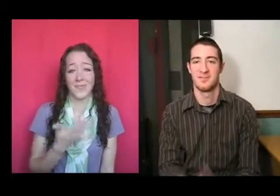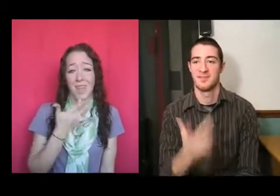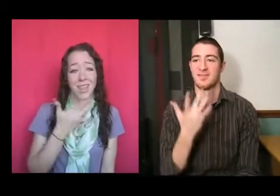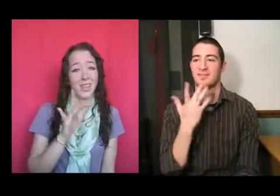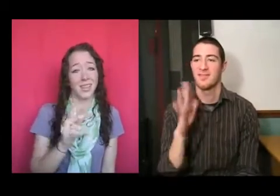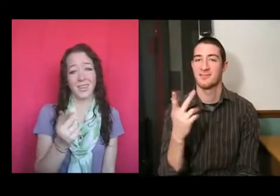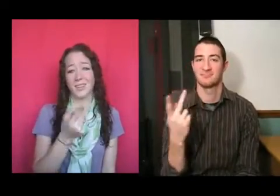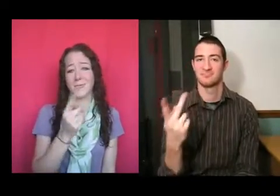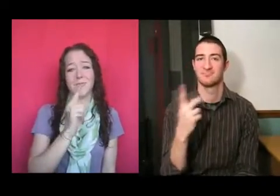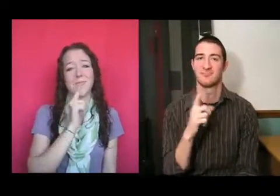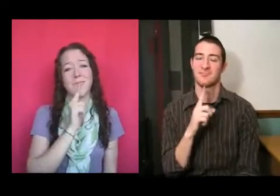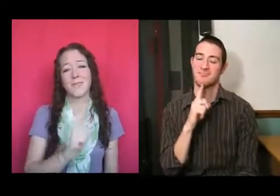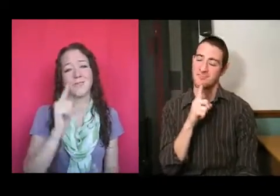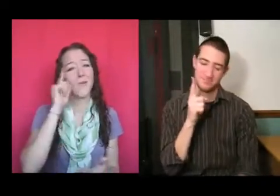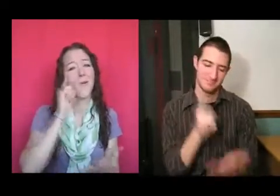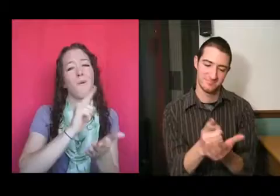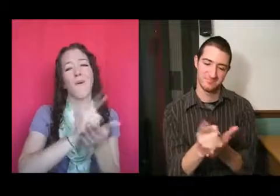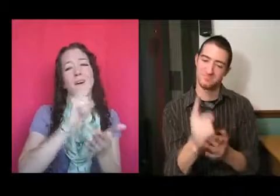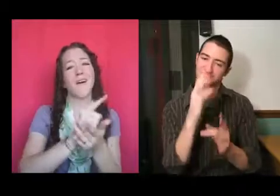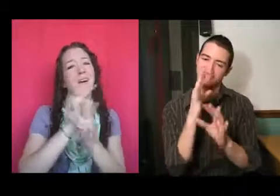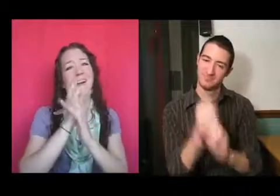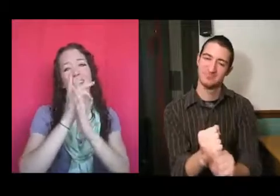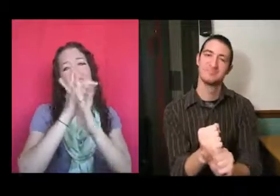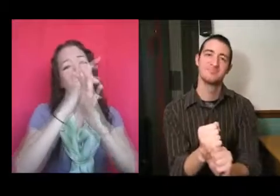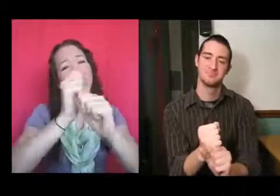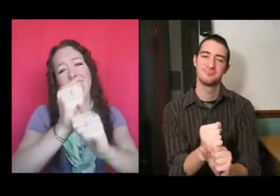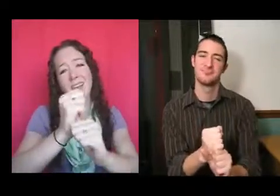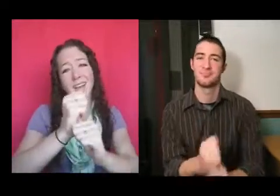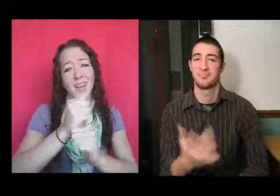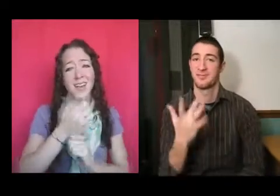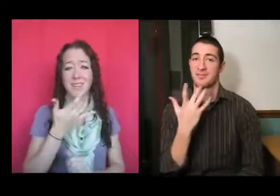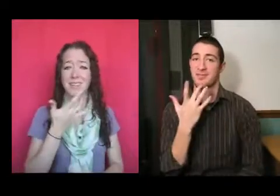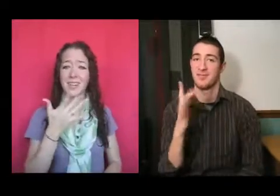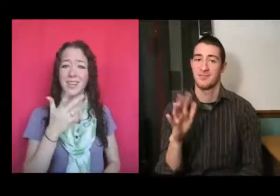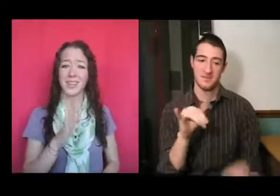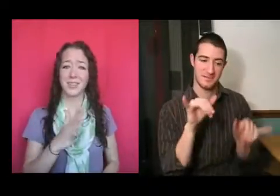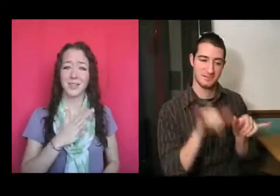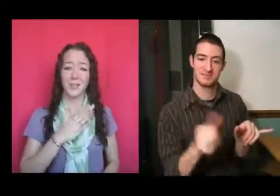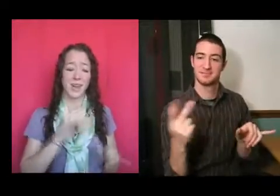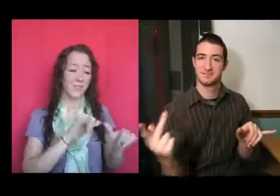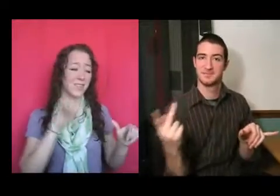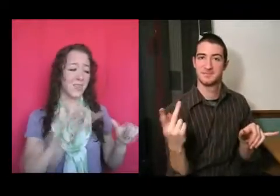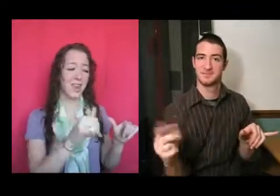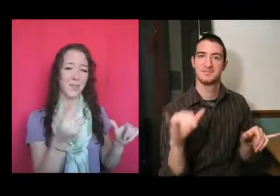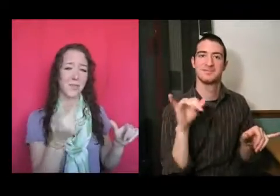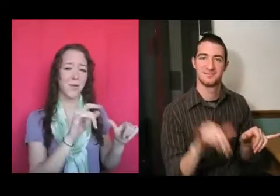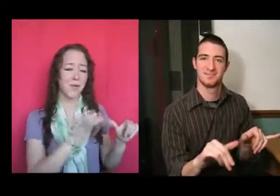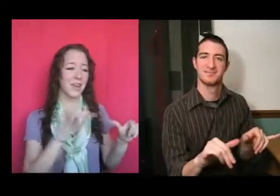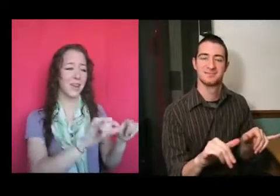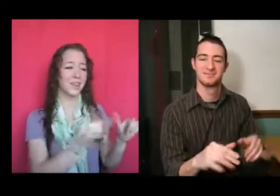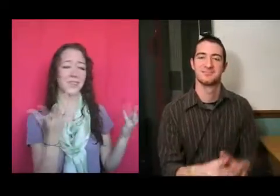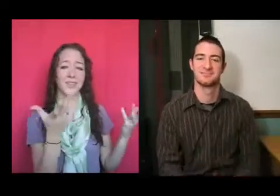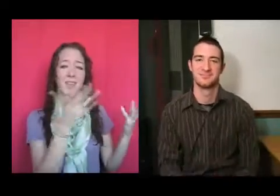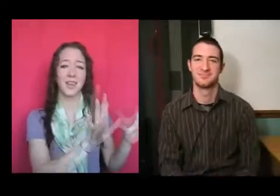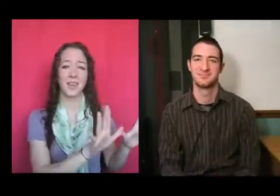Lucky we're in love in every way. Lucky we're have stayed where we have stayed.